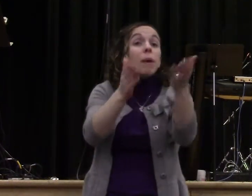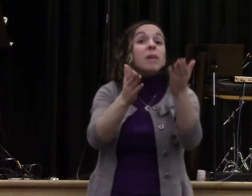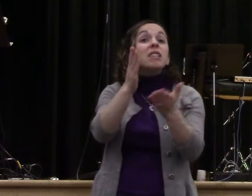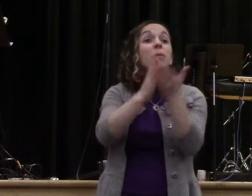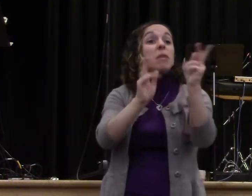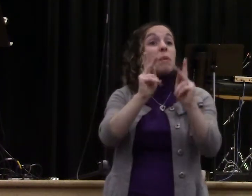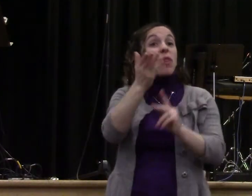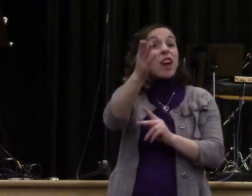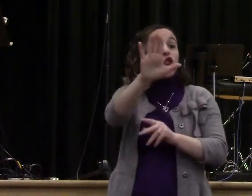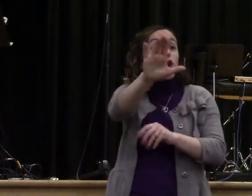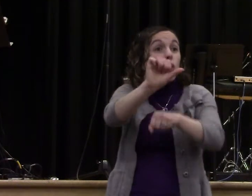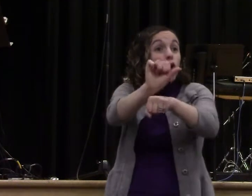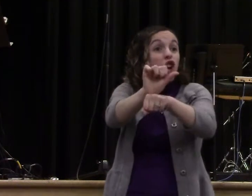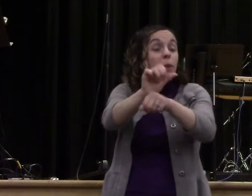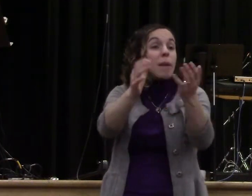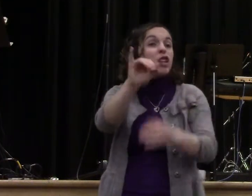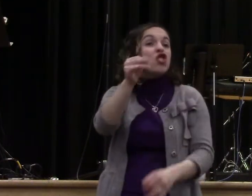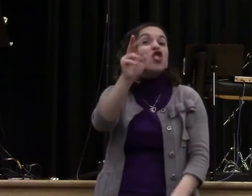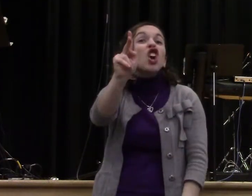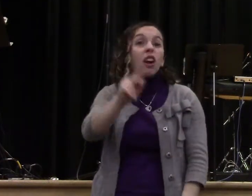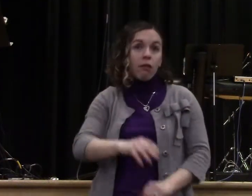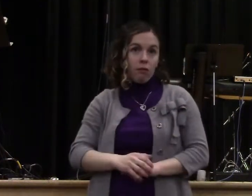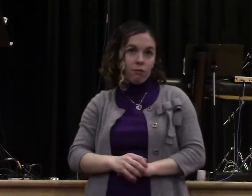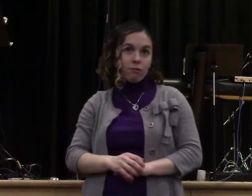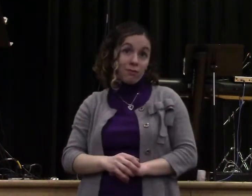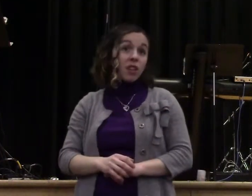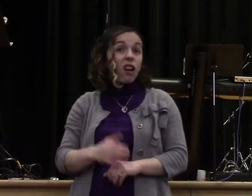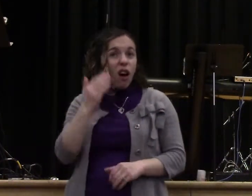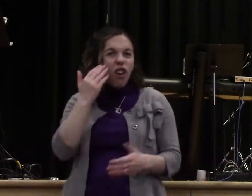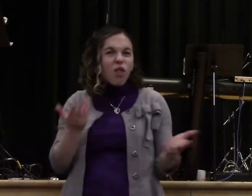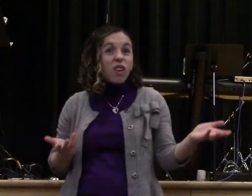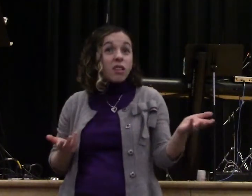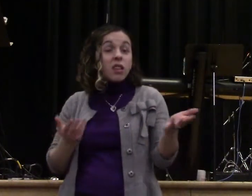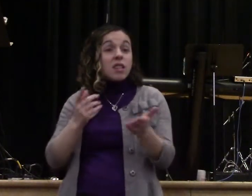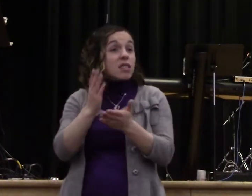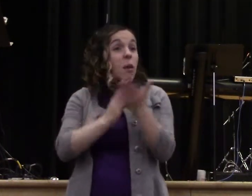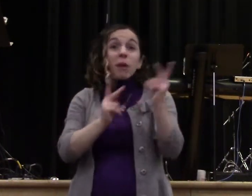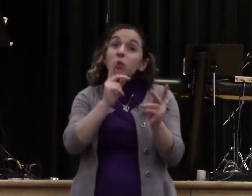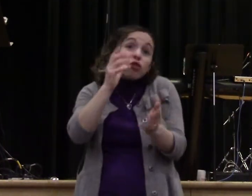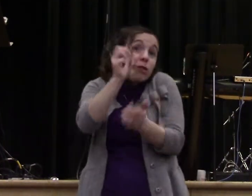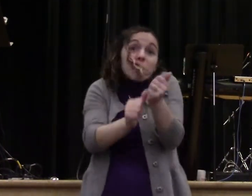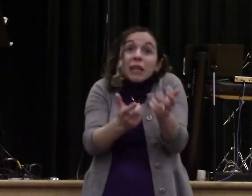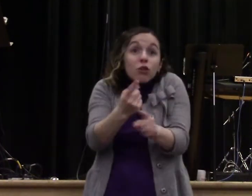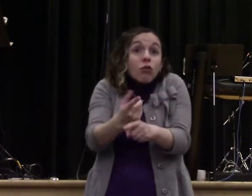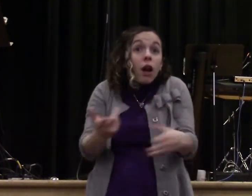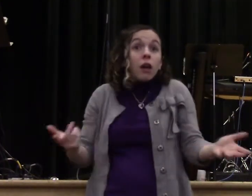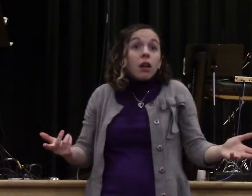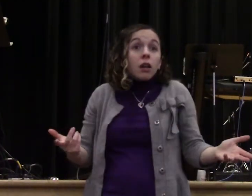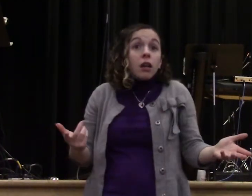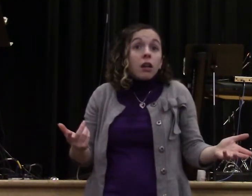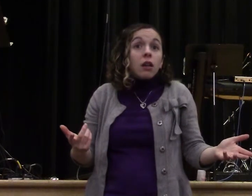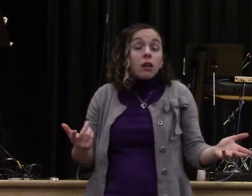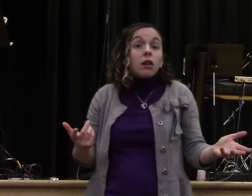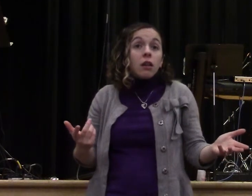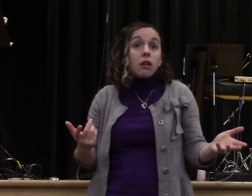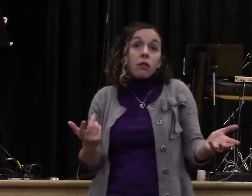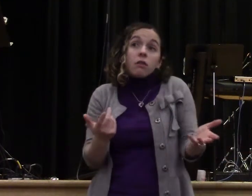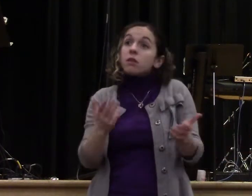But wherever you work, there'll be people that are potato heads. How bad? Is that a little nicer word? Mr. Potato Head, if that serves you better.